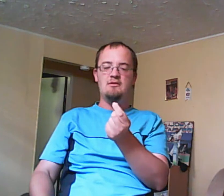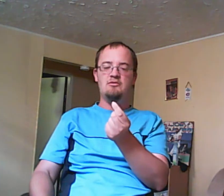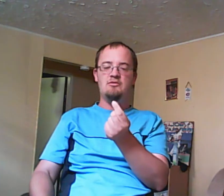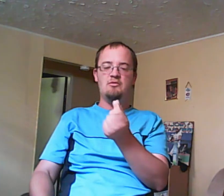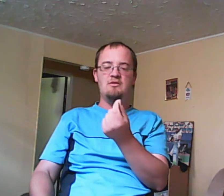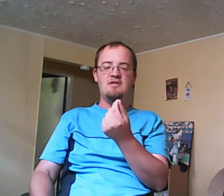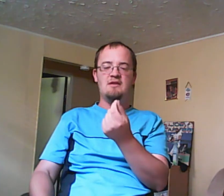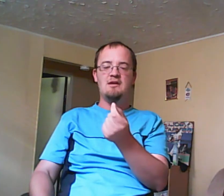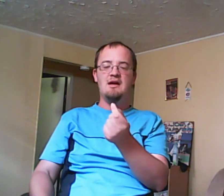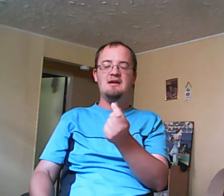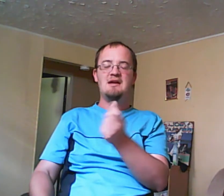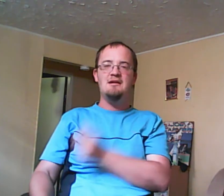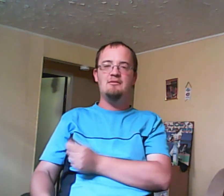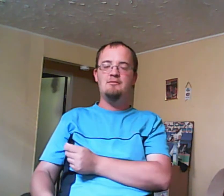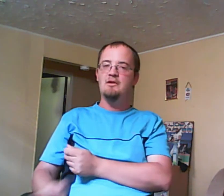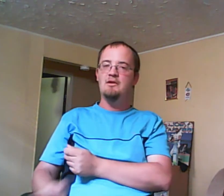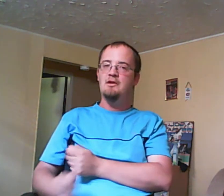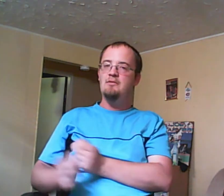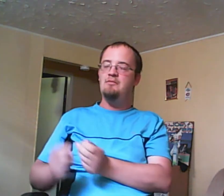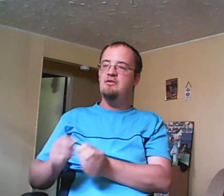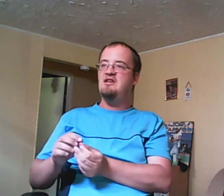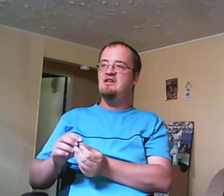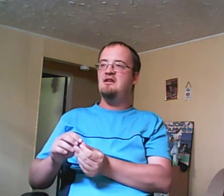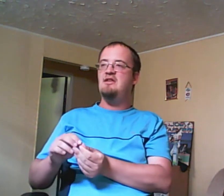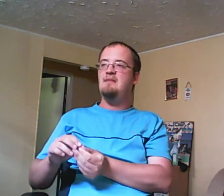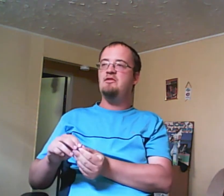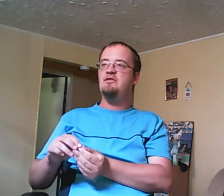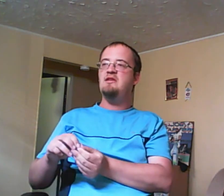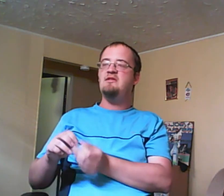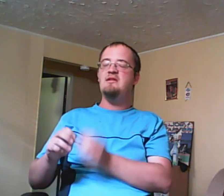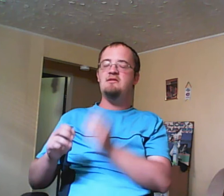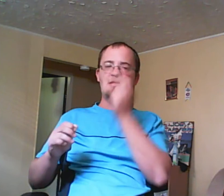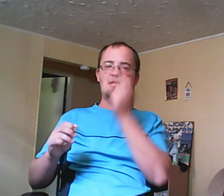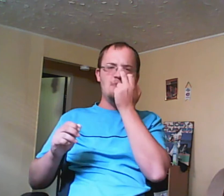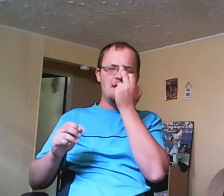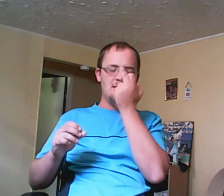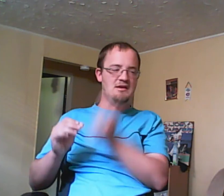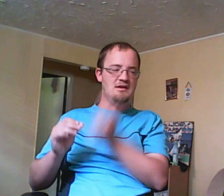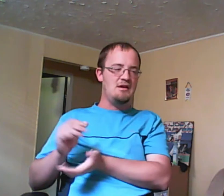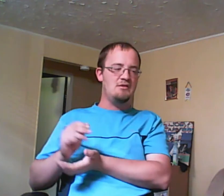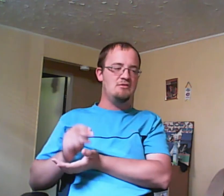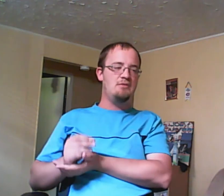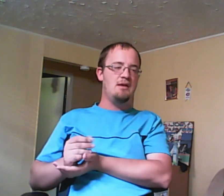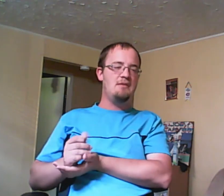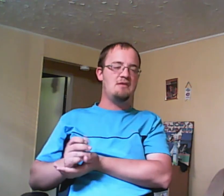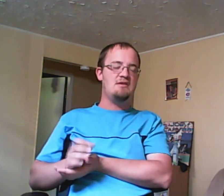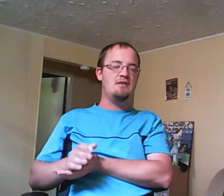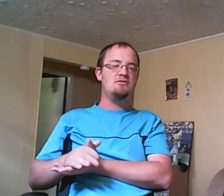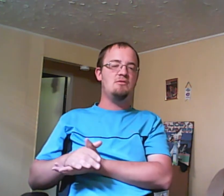ruin things. I get it. But poor Sig and all that. Sig then stays with Maya. Sig and Maya go to the prom accidentally towards each other